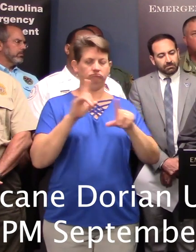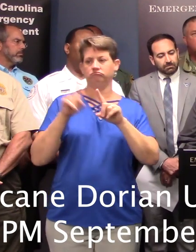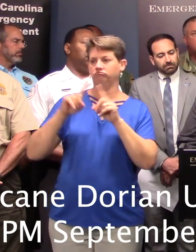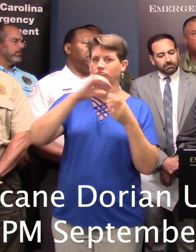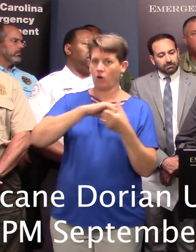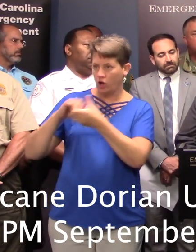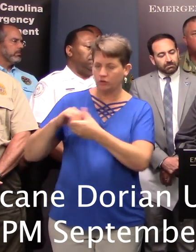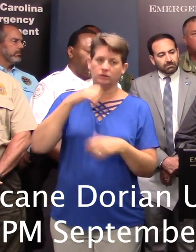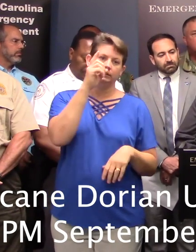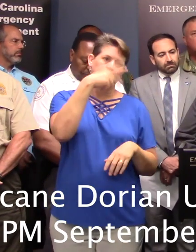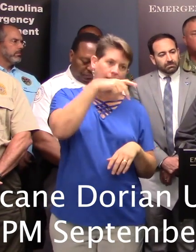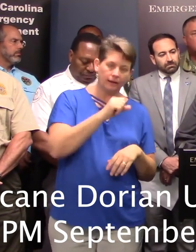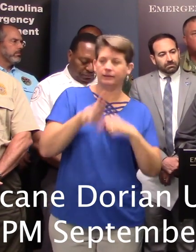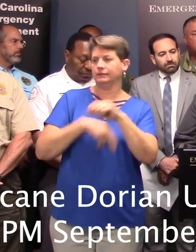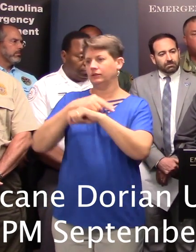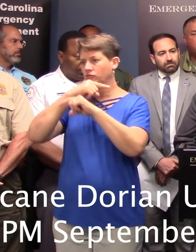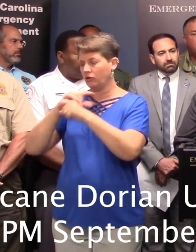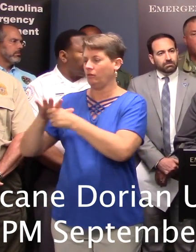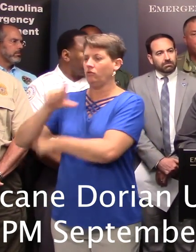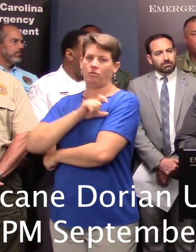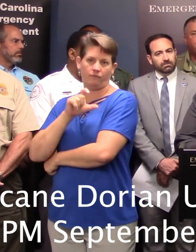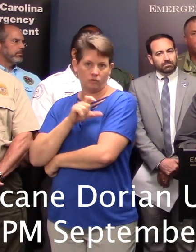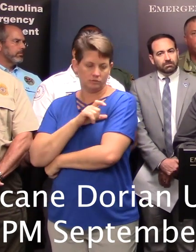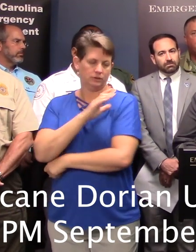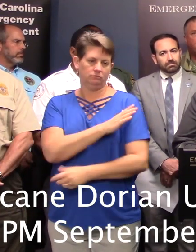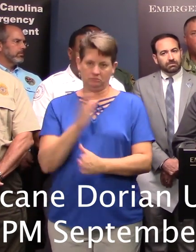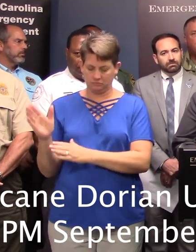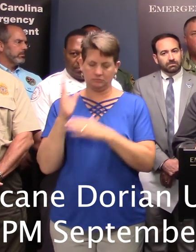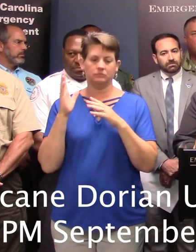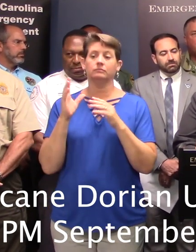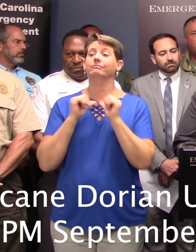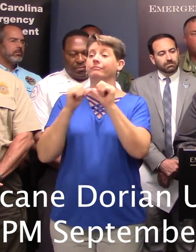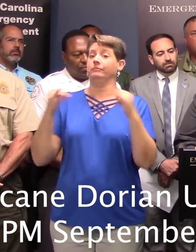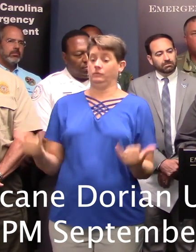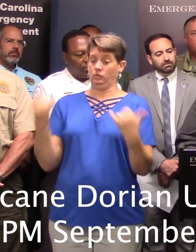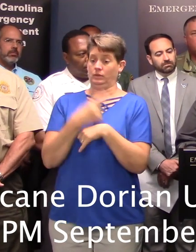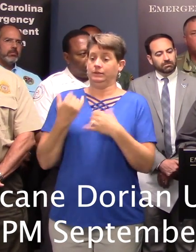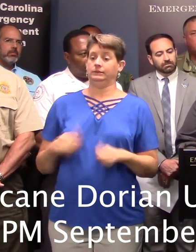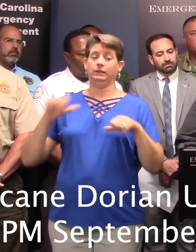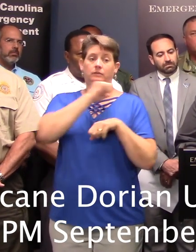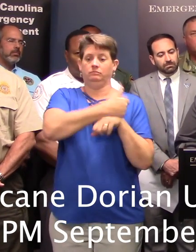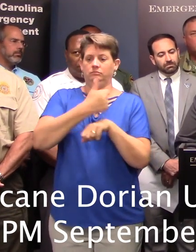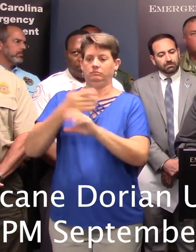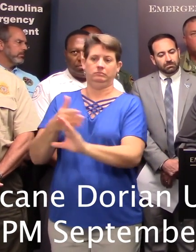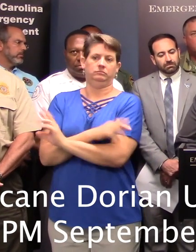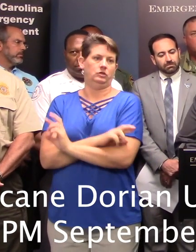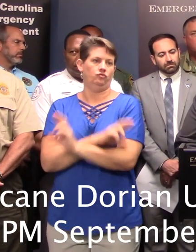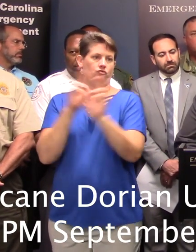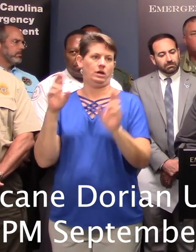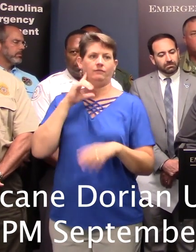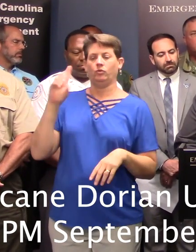DPS, National Guard, and local law enforcement. We also continue today moving forward in pre-positioning DOT